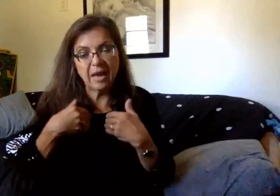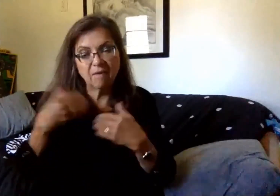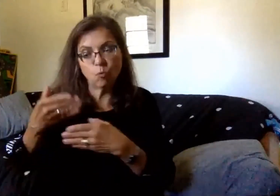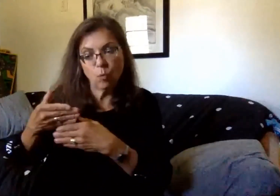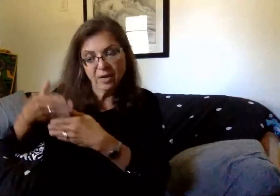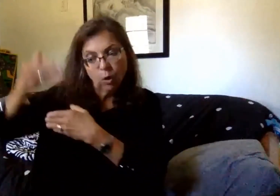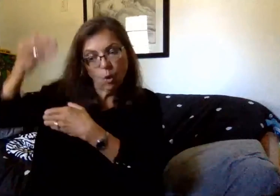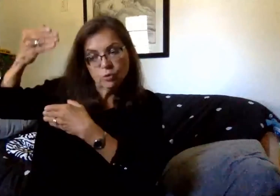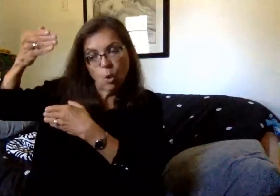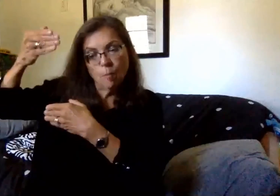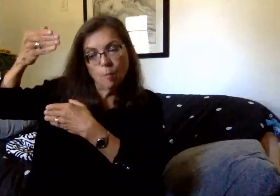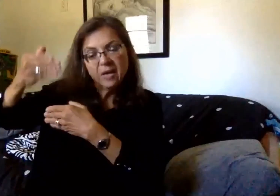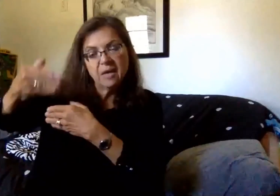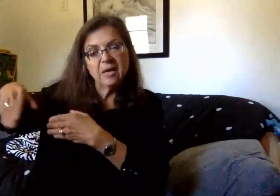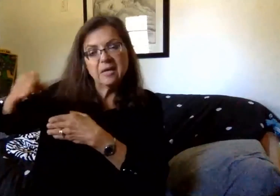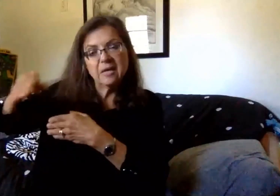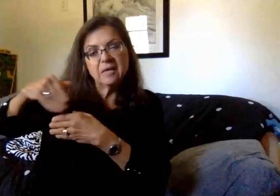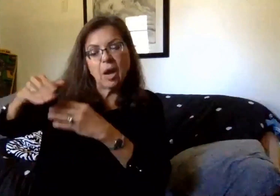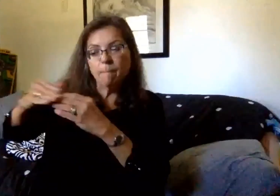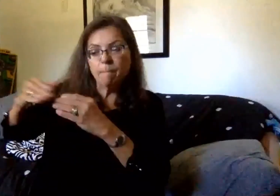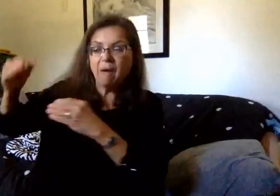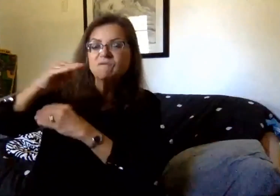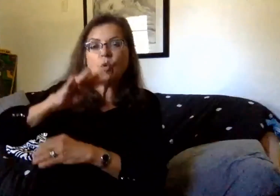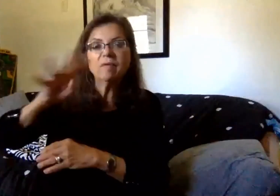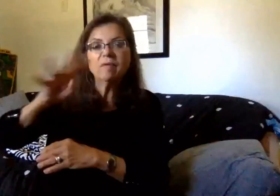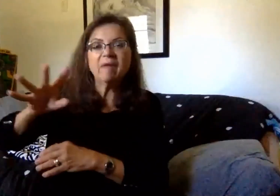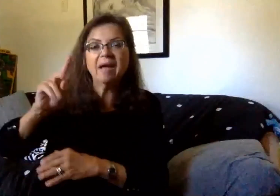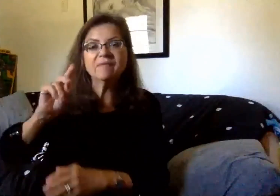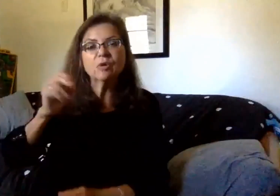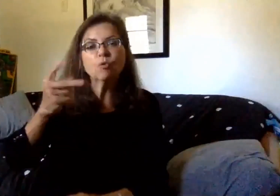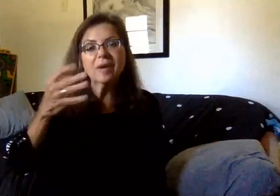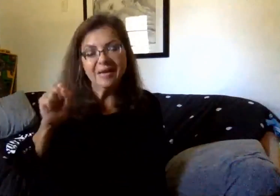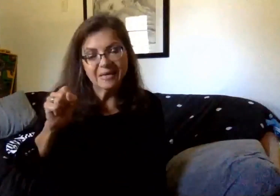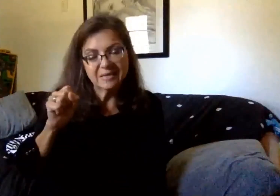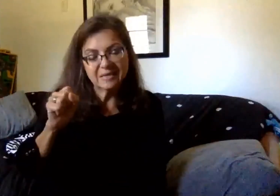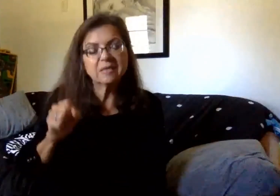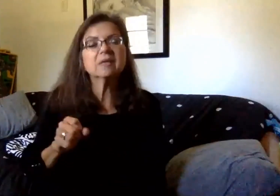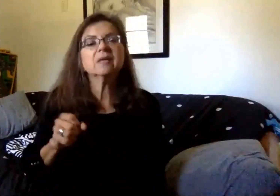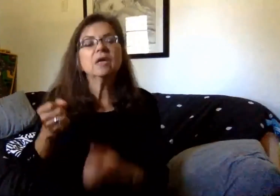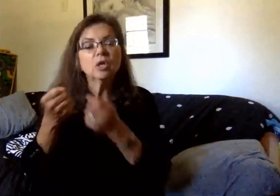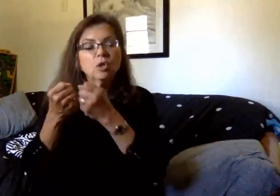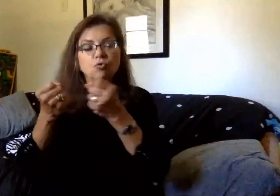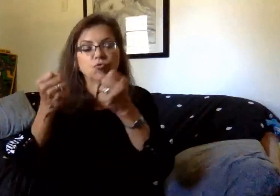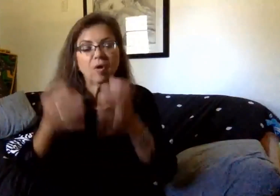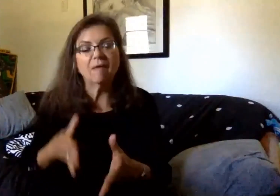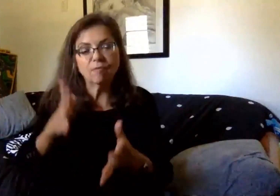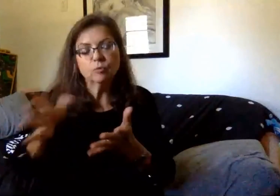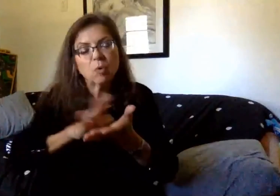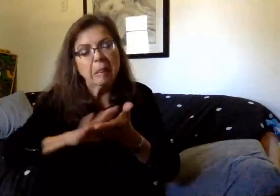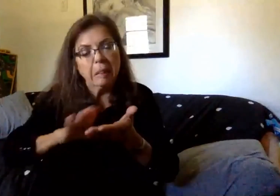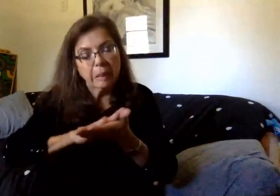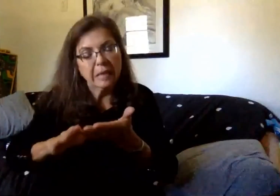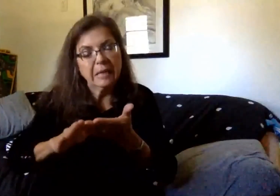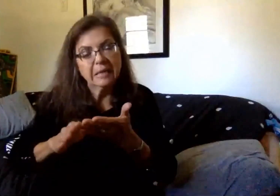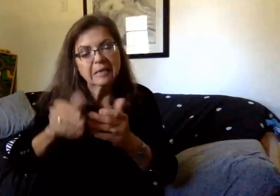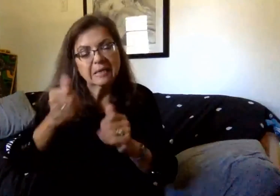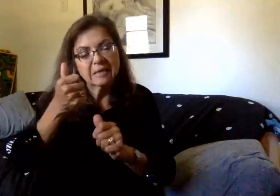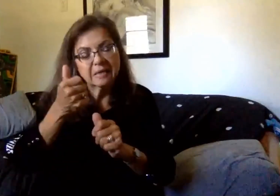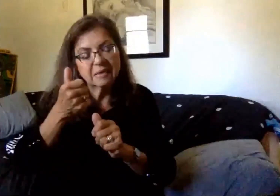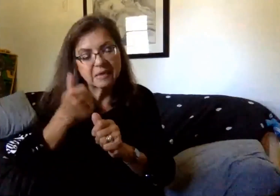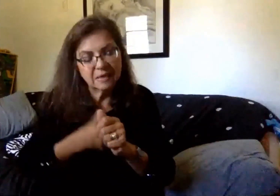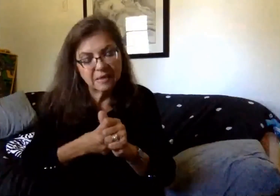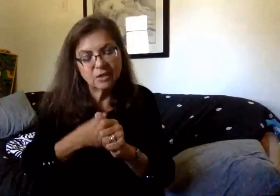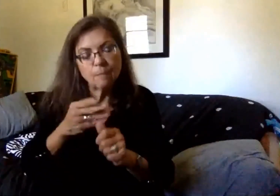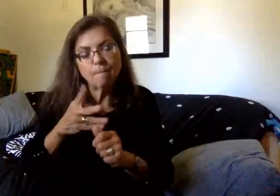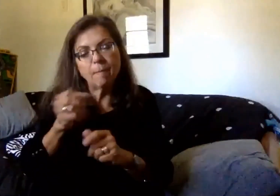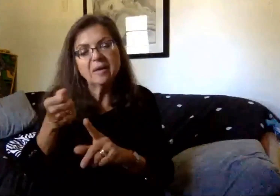is above 45 degrees. In addition to that, the drivers will be disinfecting and cleaning seats and the bus